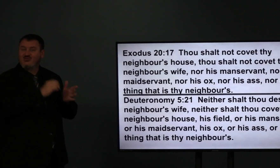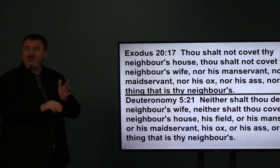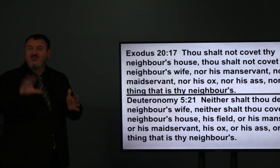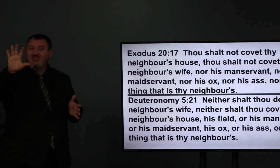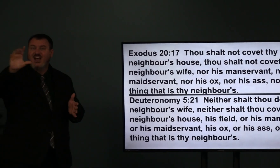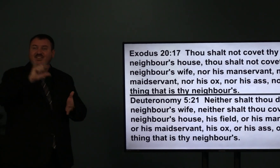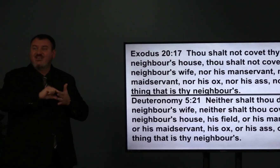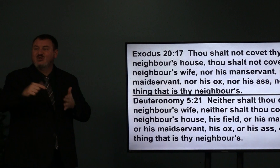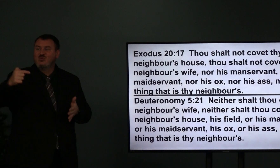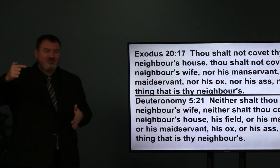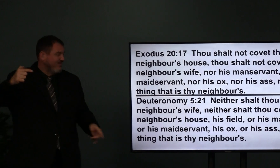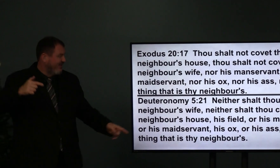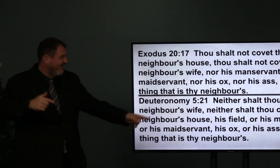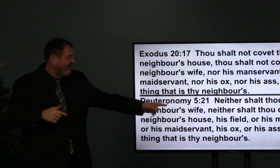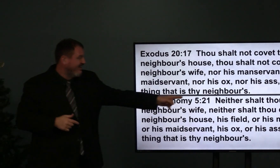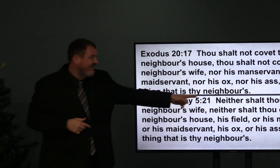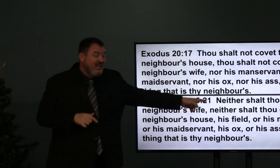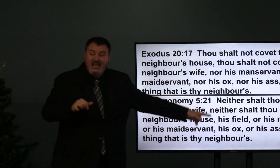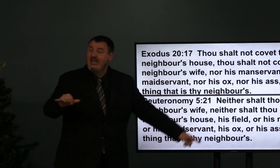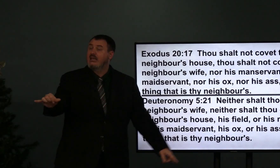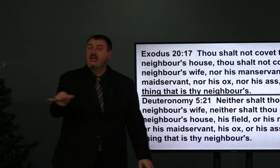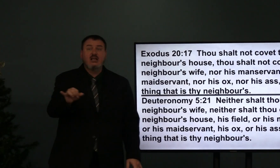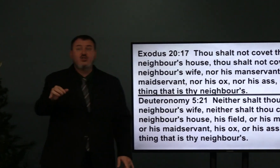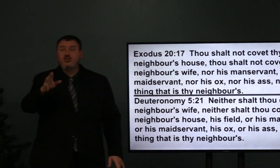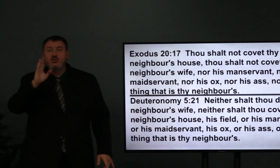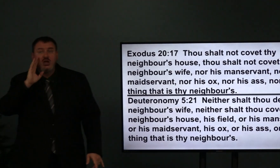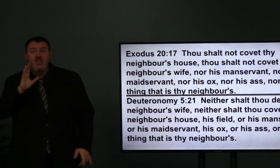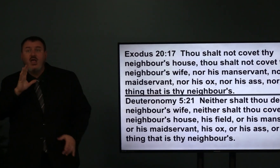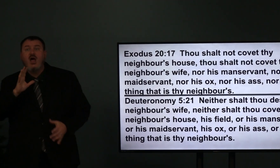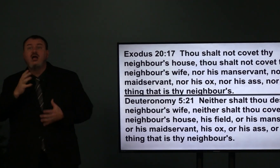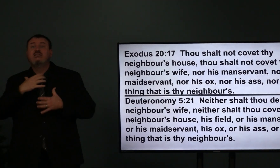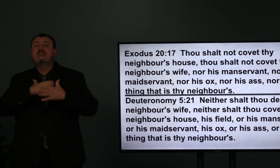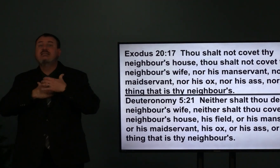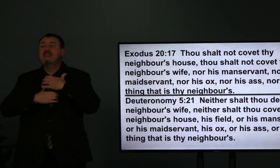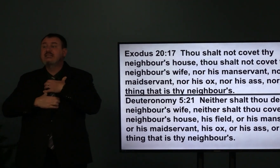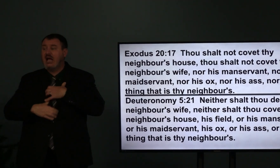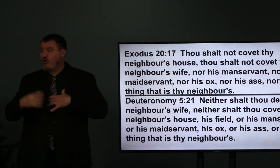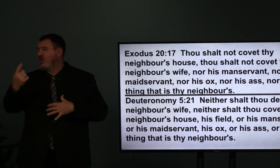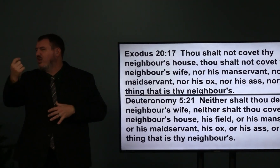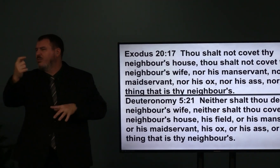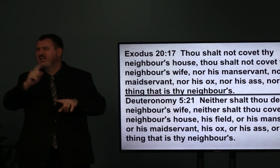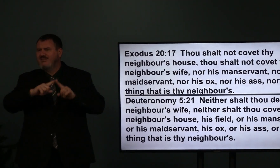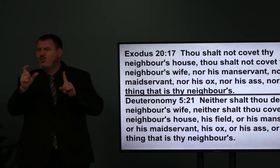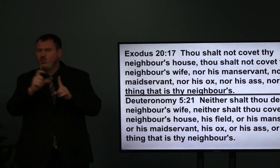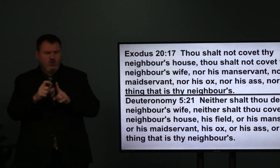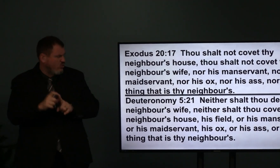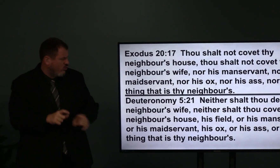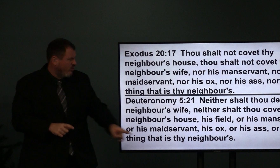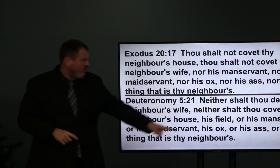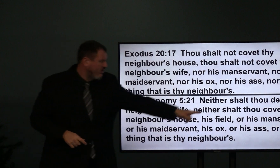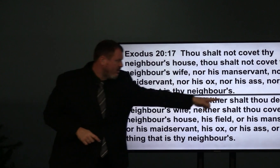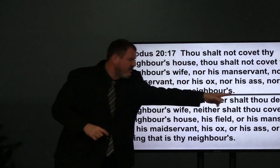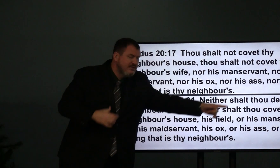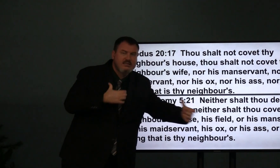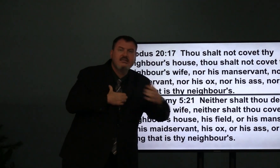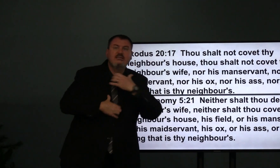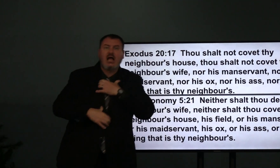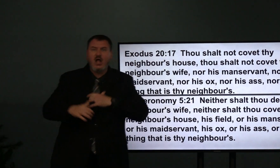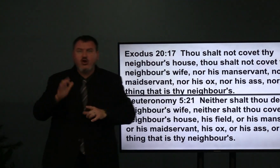Deuteronomy chapter 5, verse 21. Neither shalt thou desire, different word here, desire,